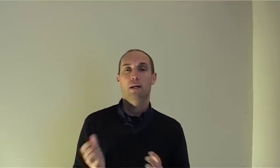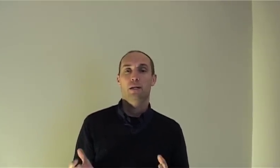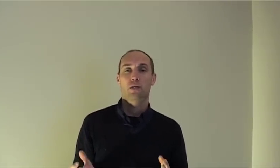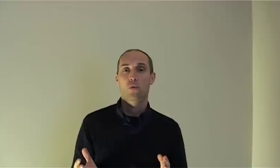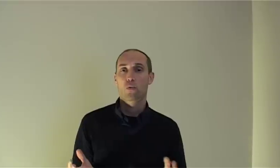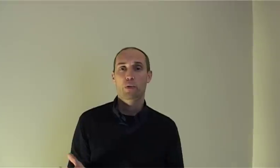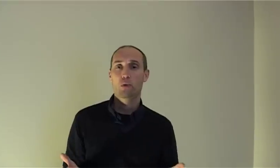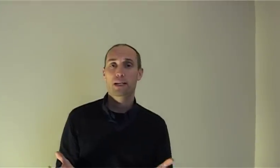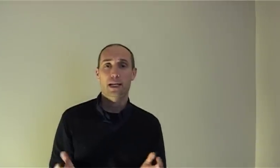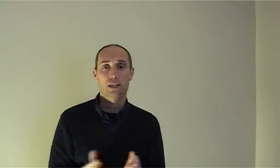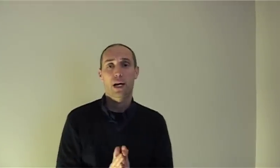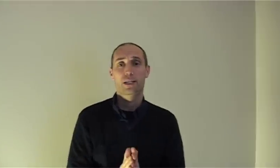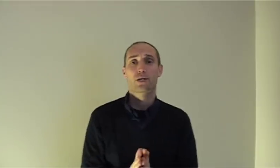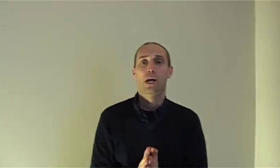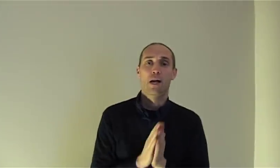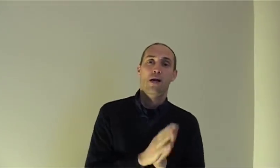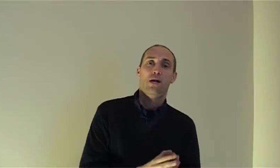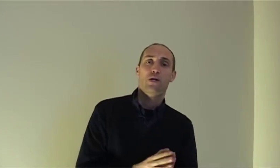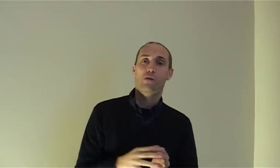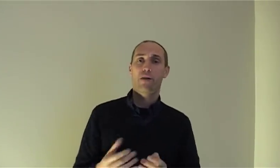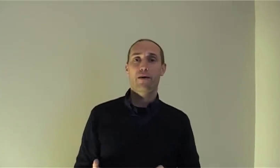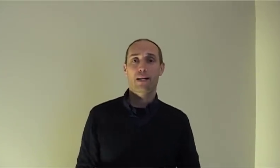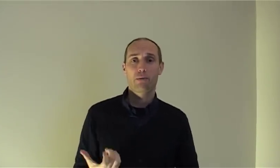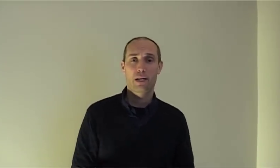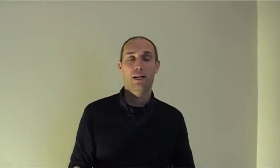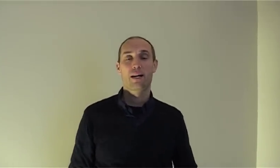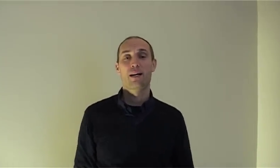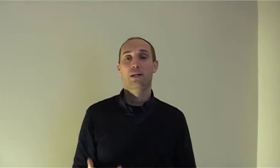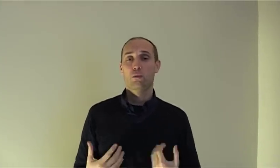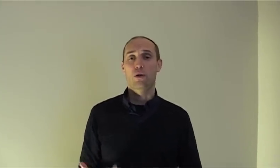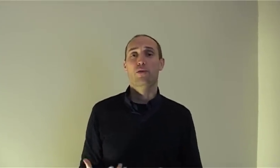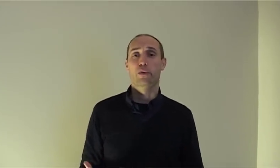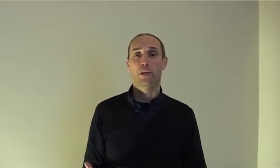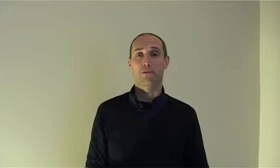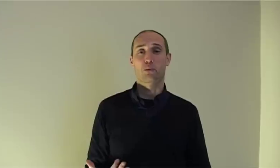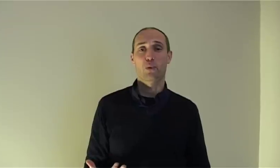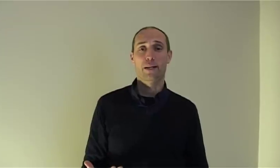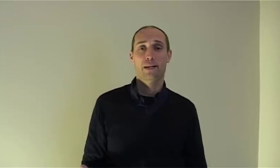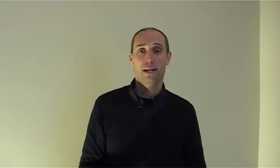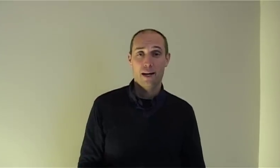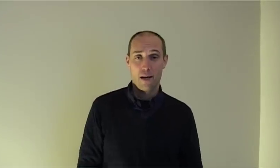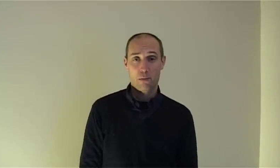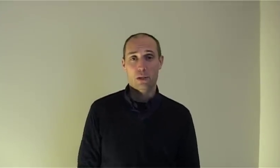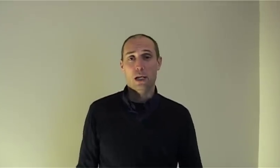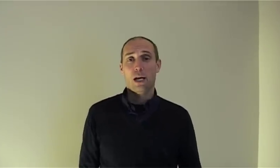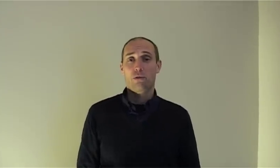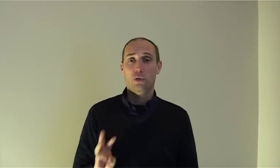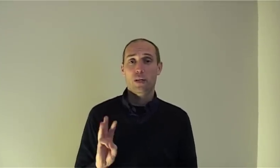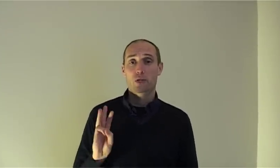so with all these exercises you can vary them to what you feel comfortable with but if you do this